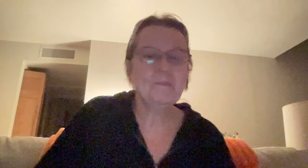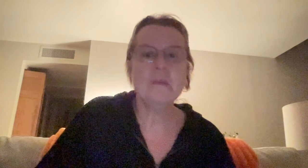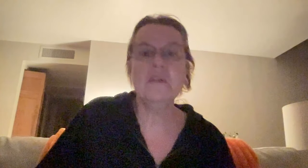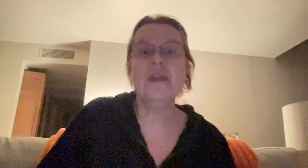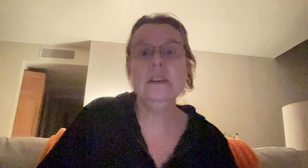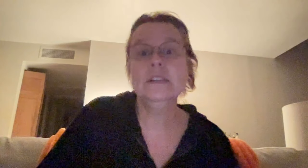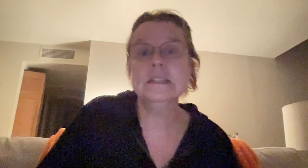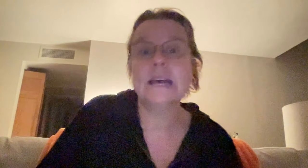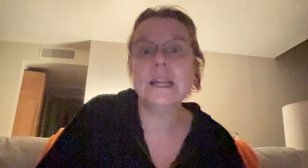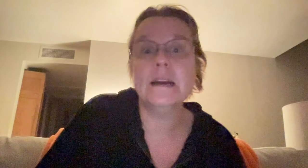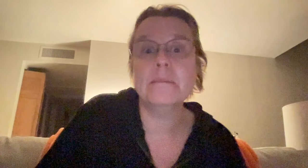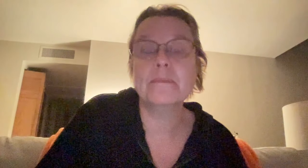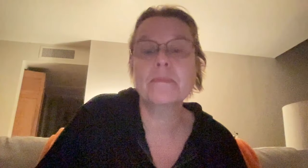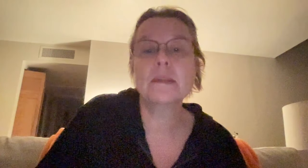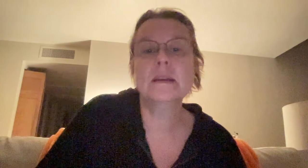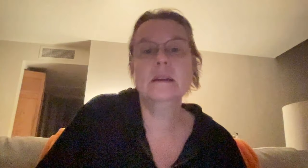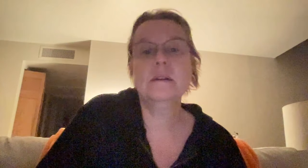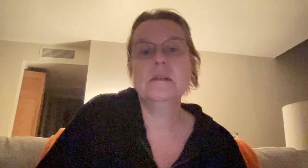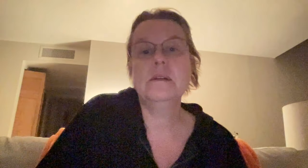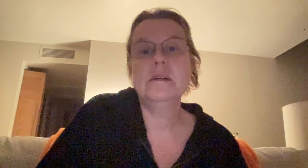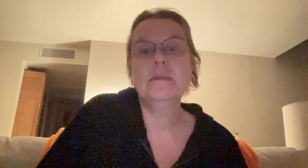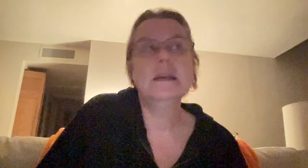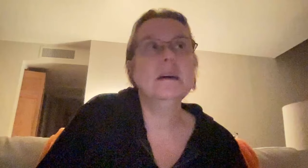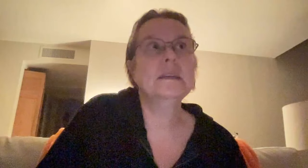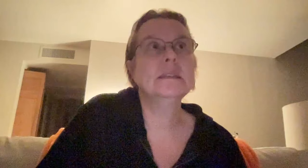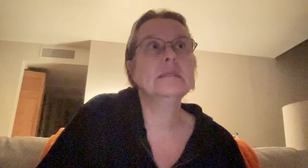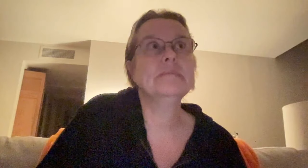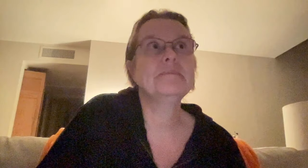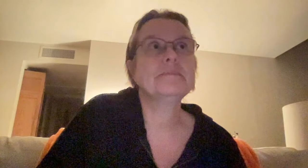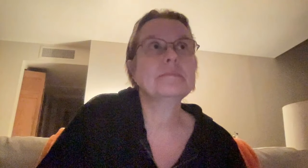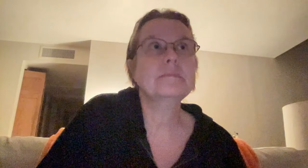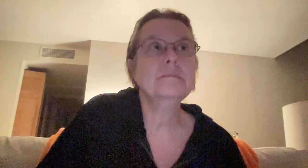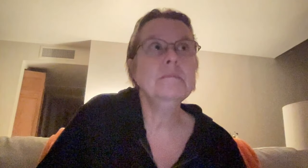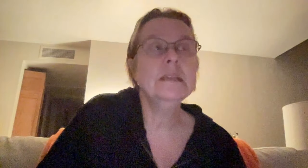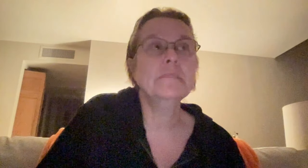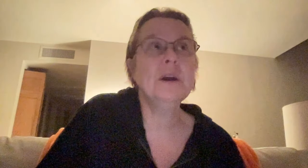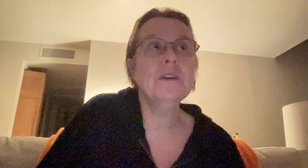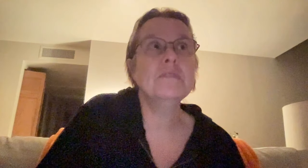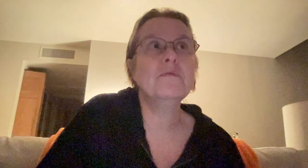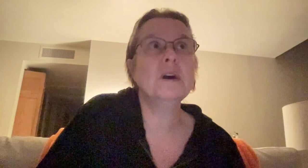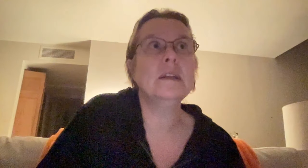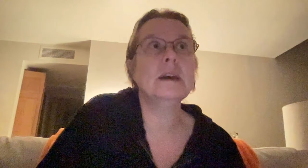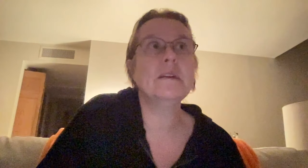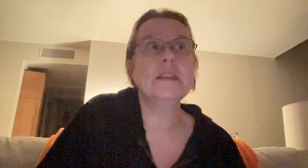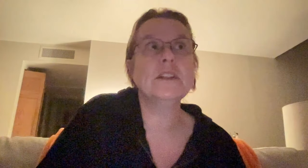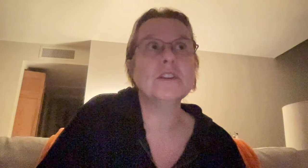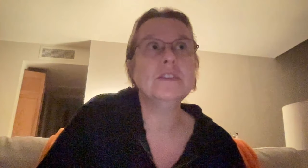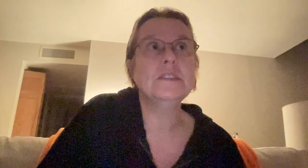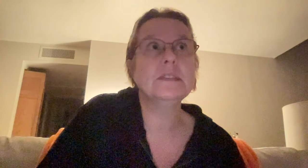Well, thank goodness I am because it's a part of what, now I've had to learn to do